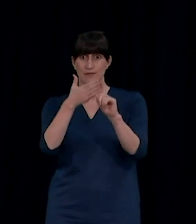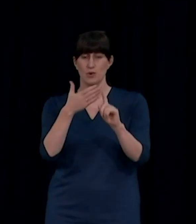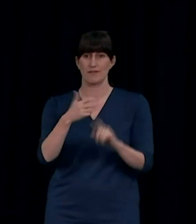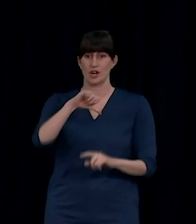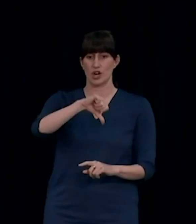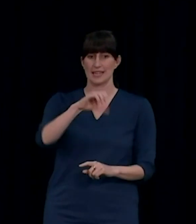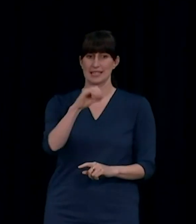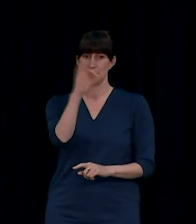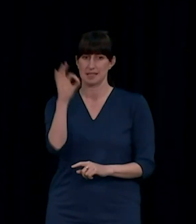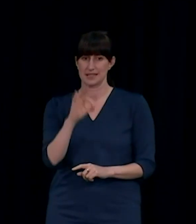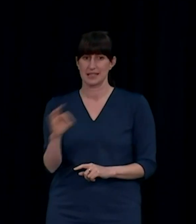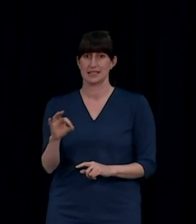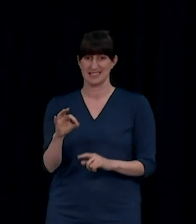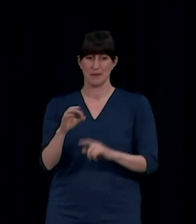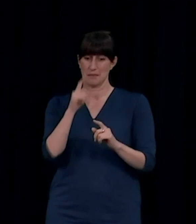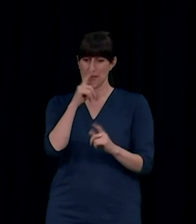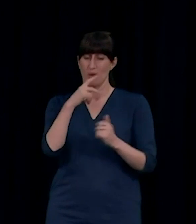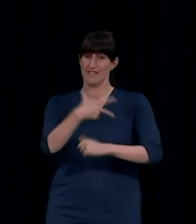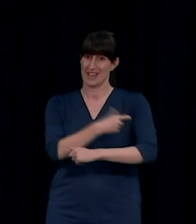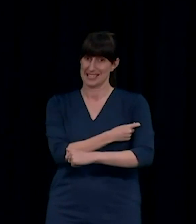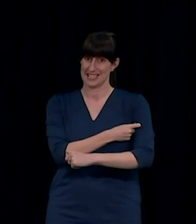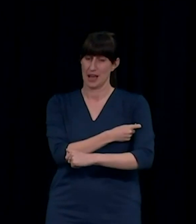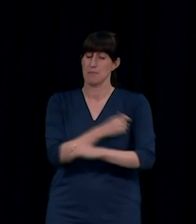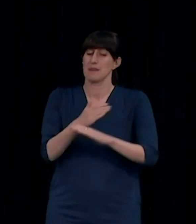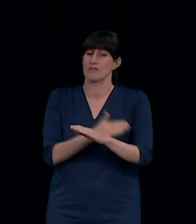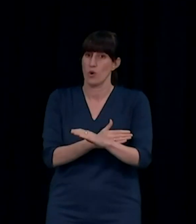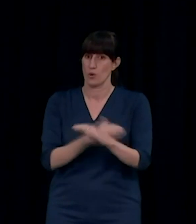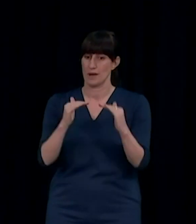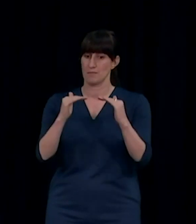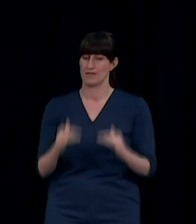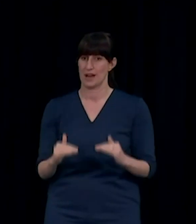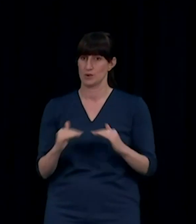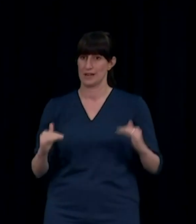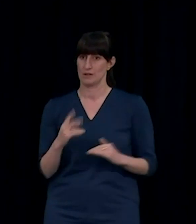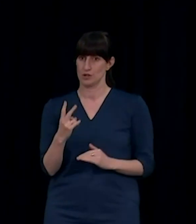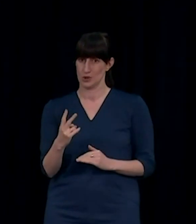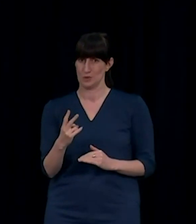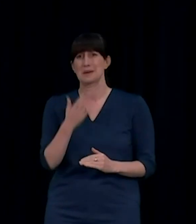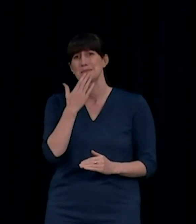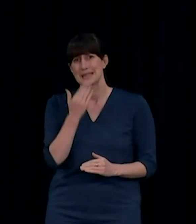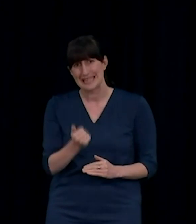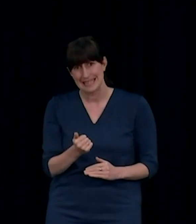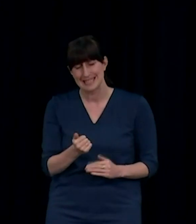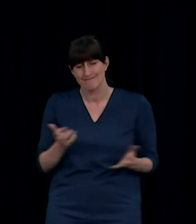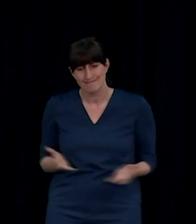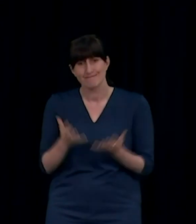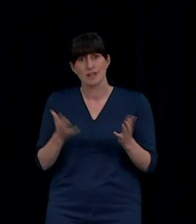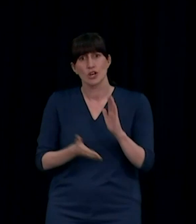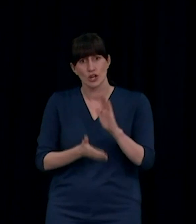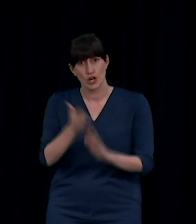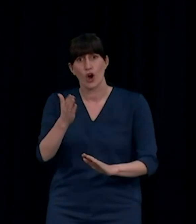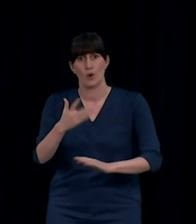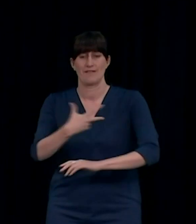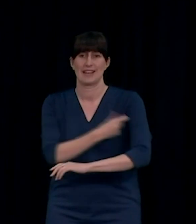Auckland of course gives greater confidence but would really require people to step up their rates. Please get vaccinated this week,